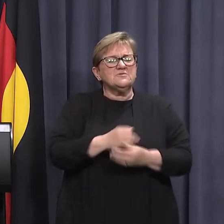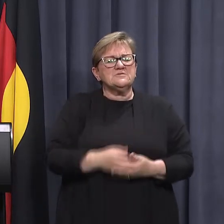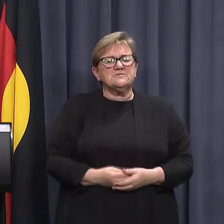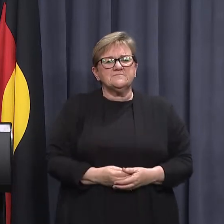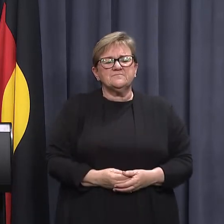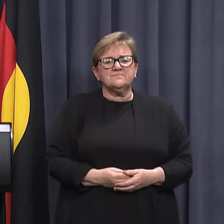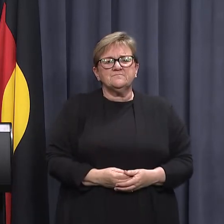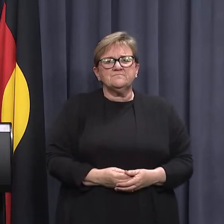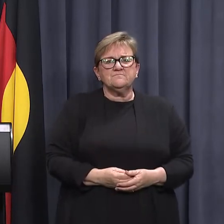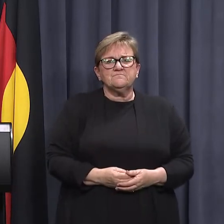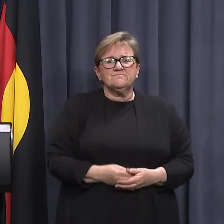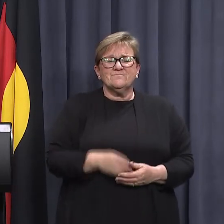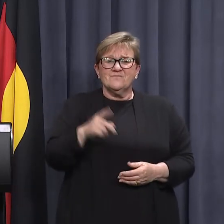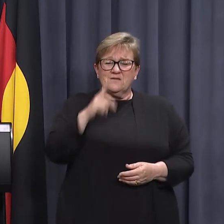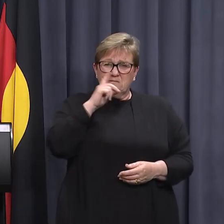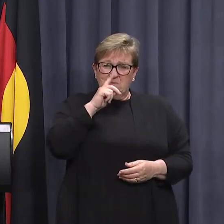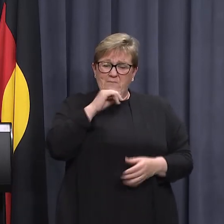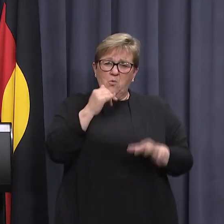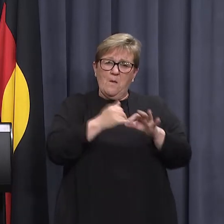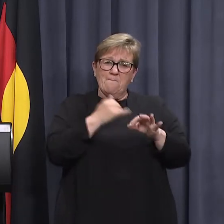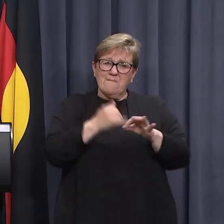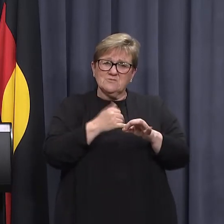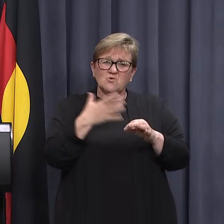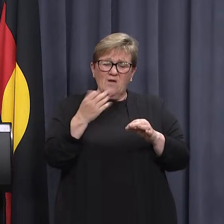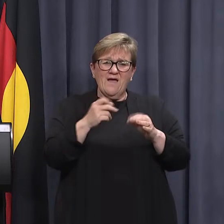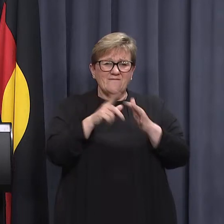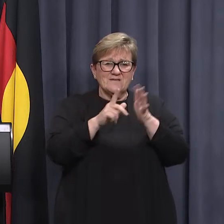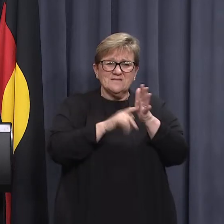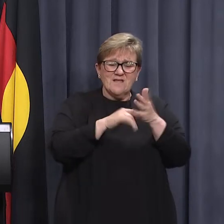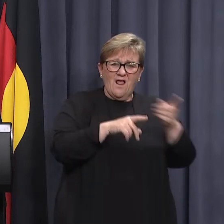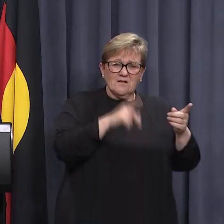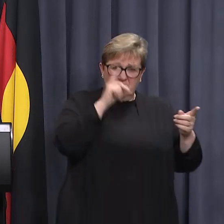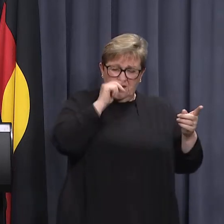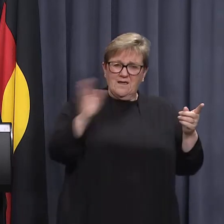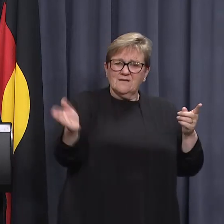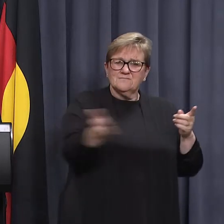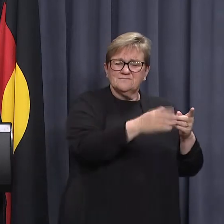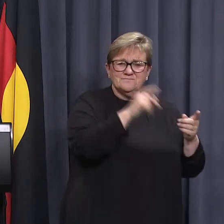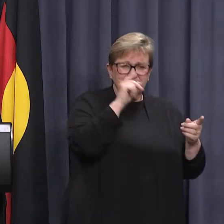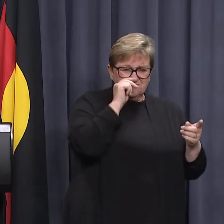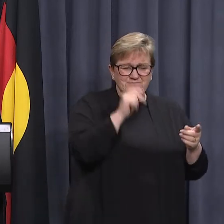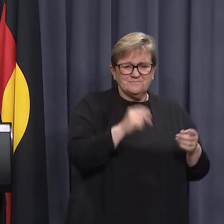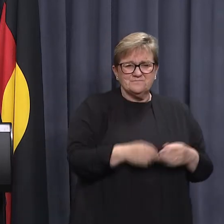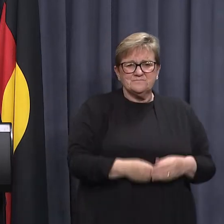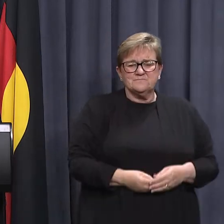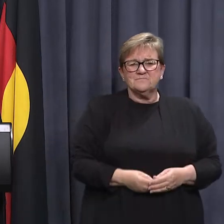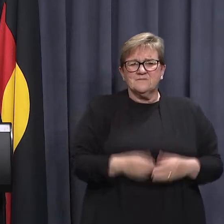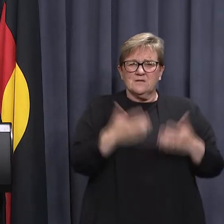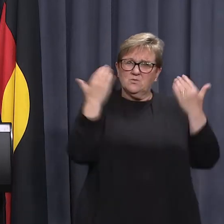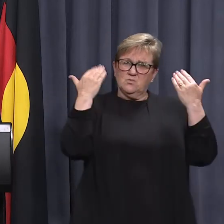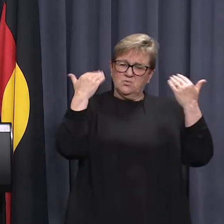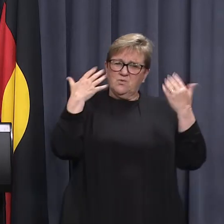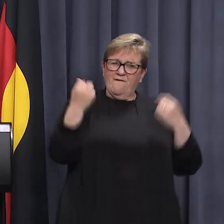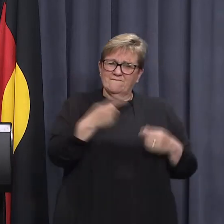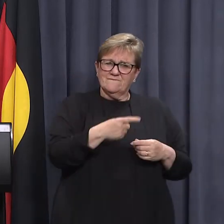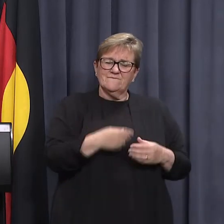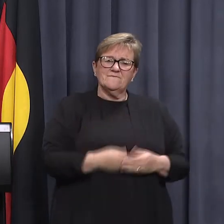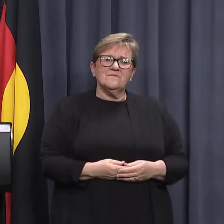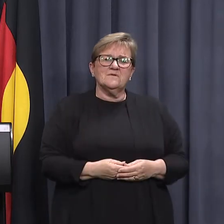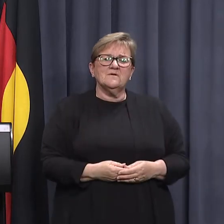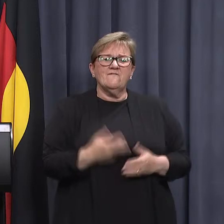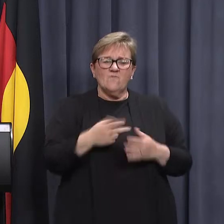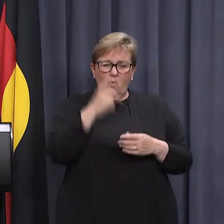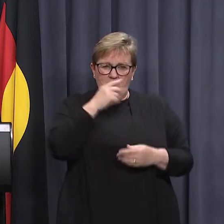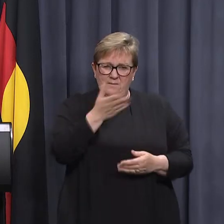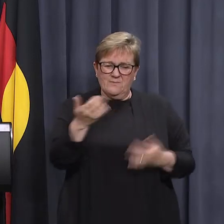And certainly those with medical conditions, there's a range of cells to, sorry, a range of cells that are air conditioned to deal